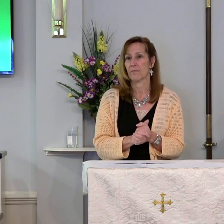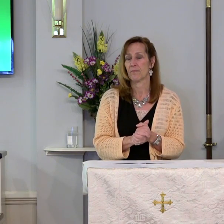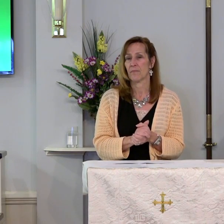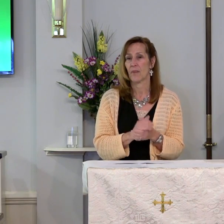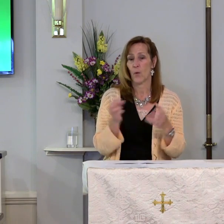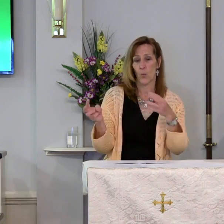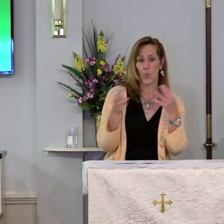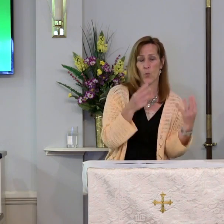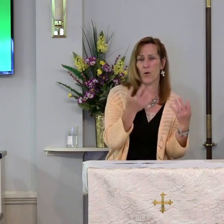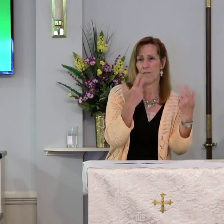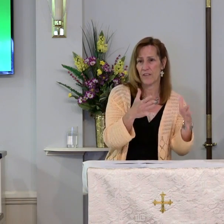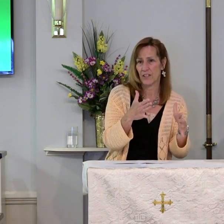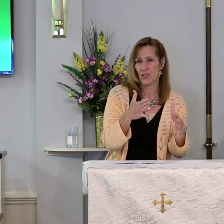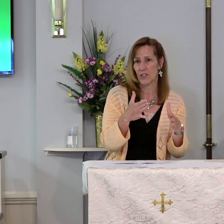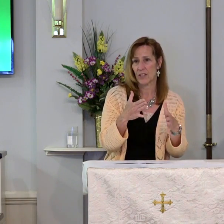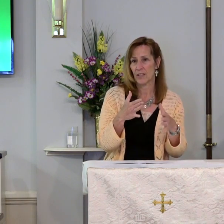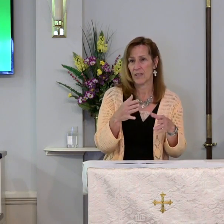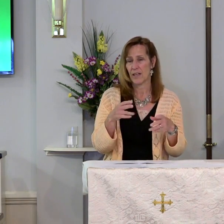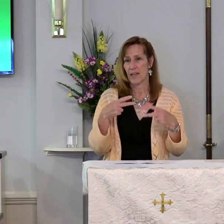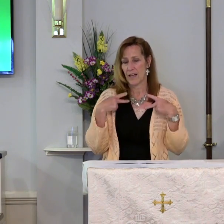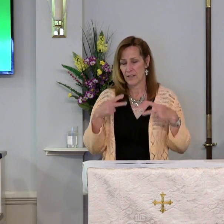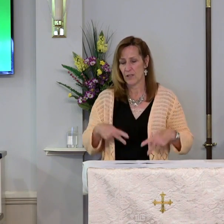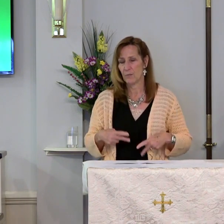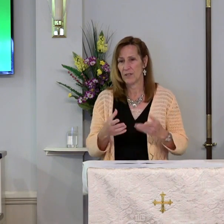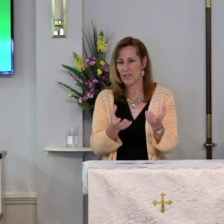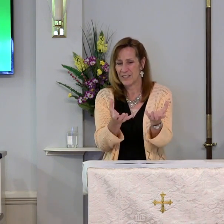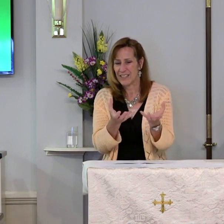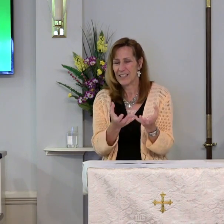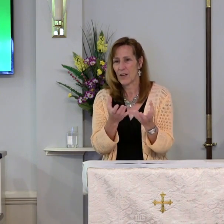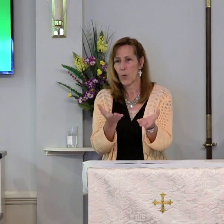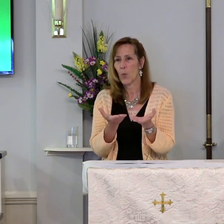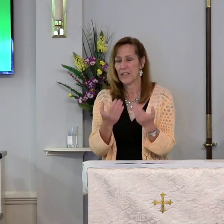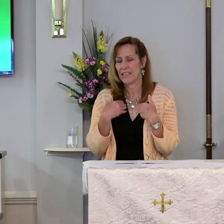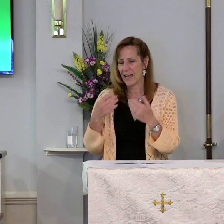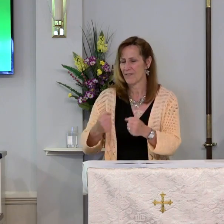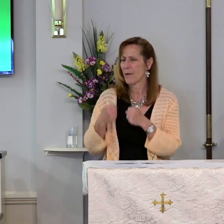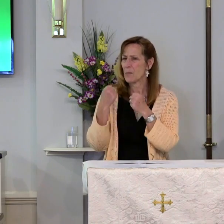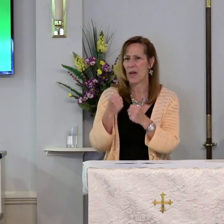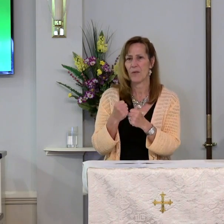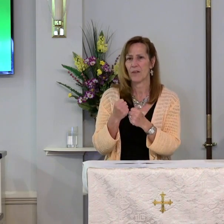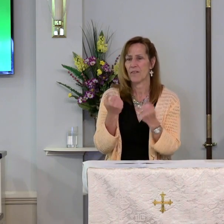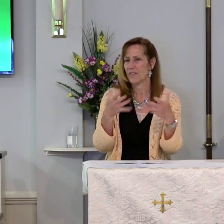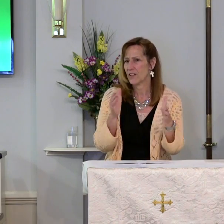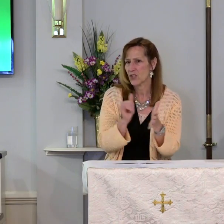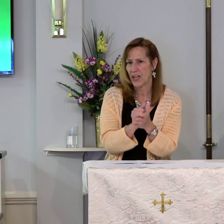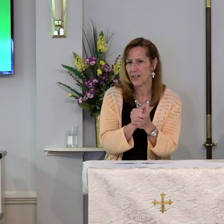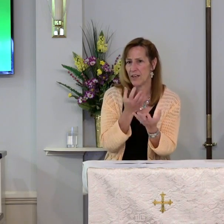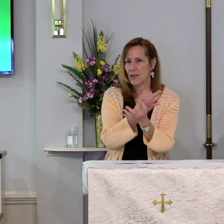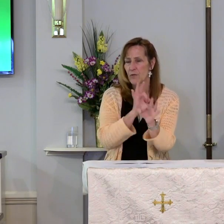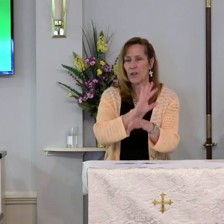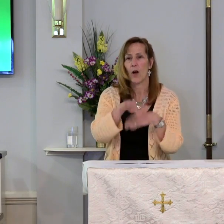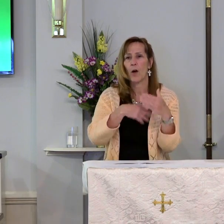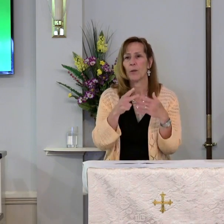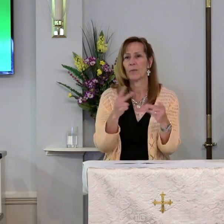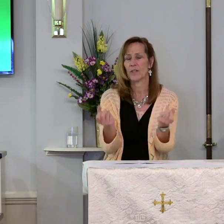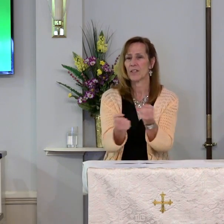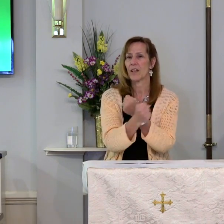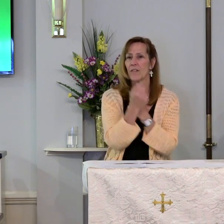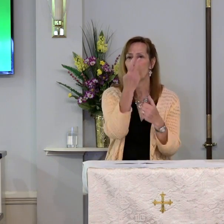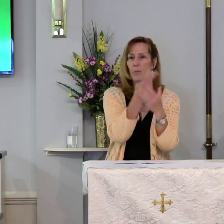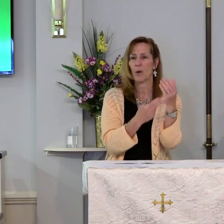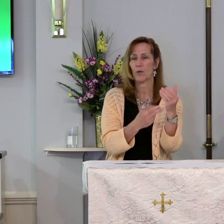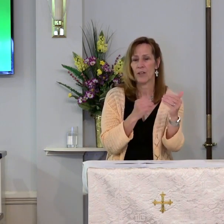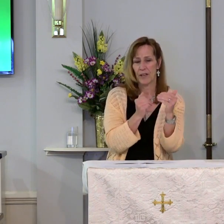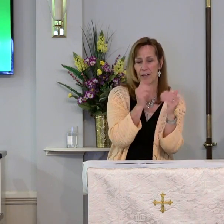war and the human desire to hold on to power. Free all people to love both